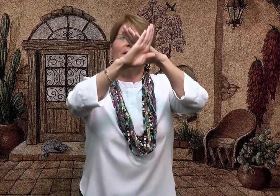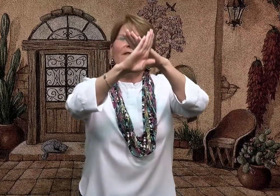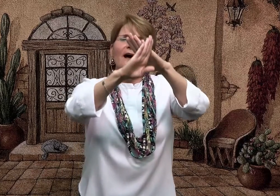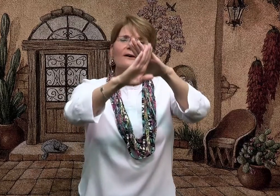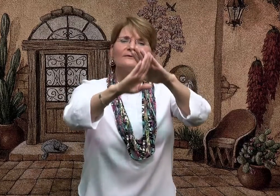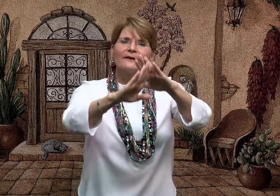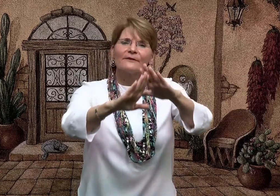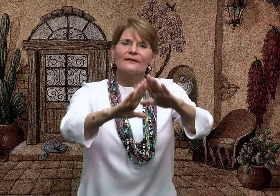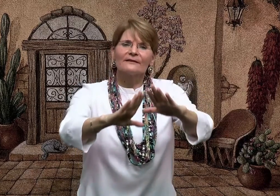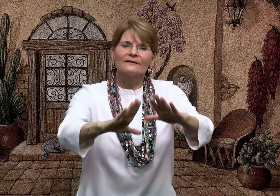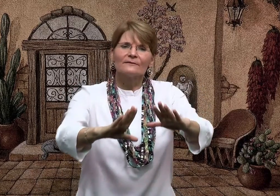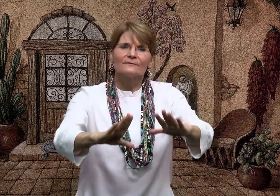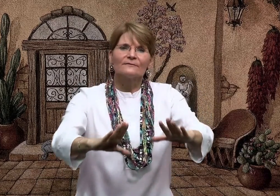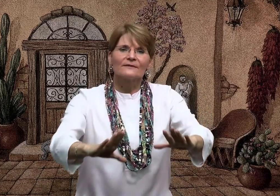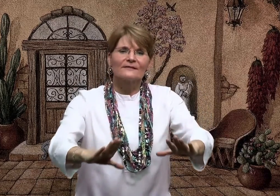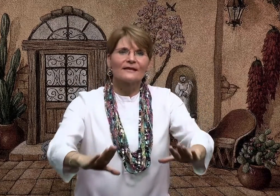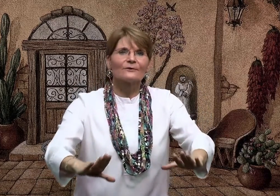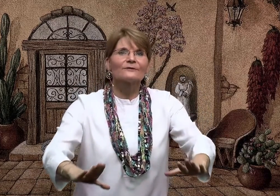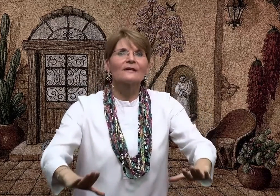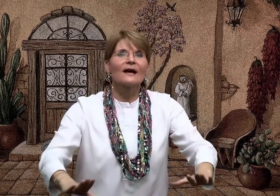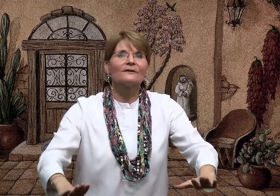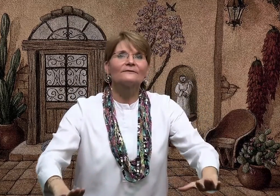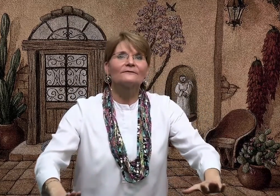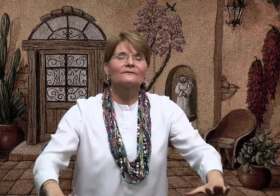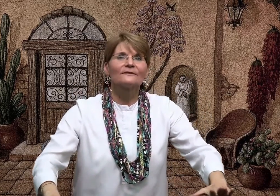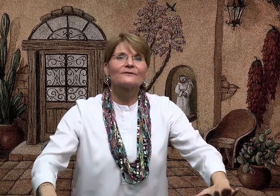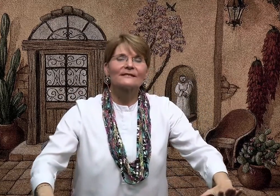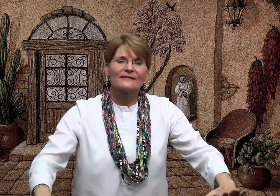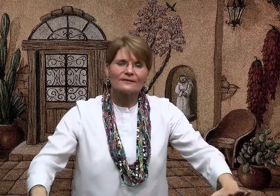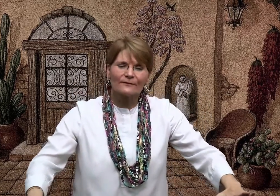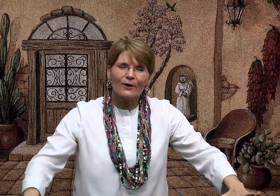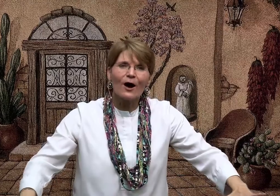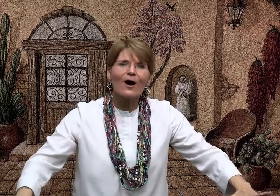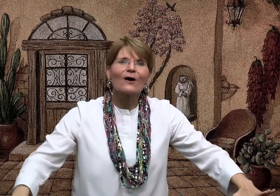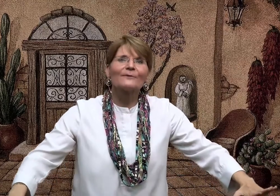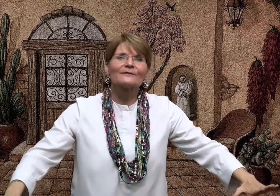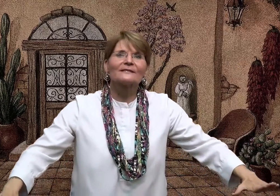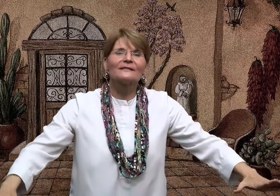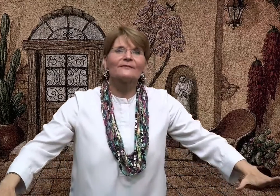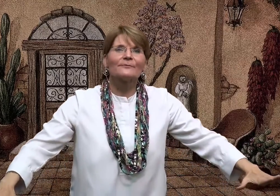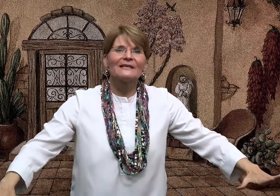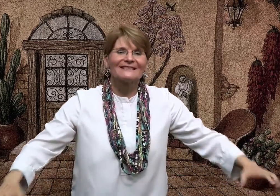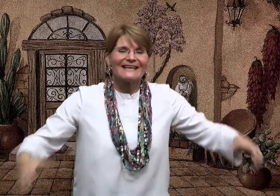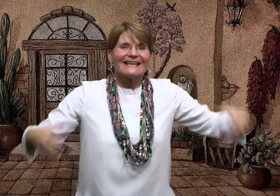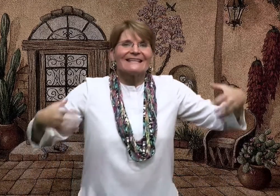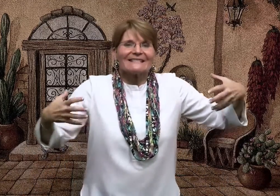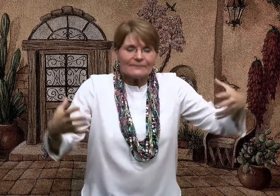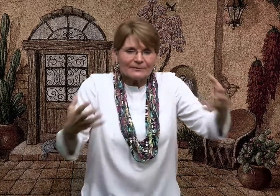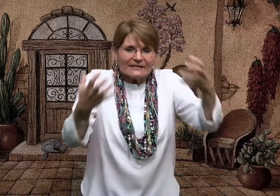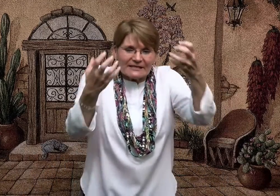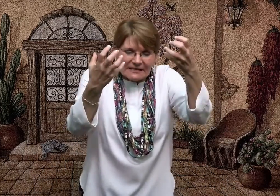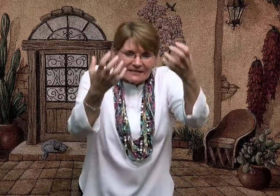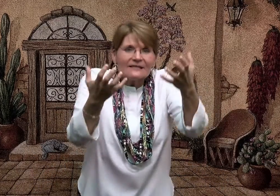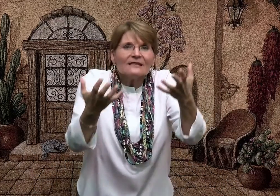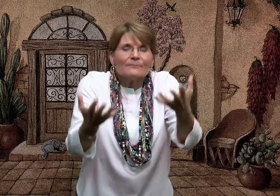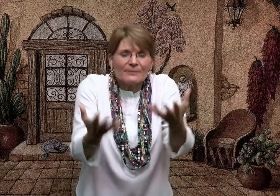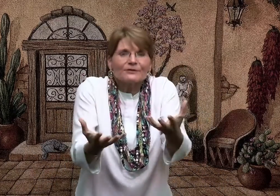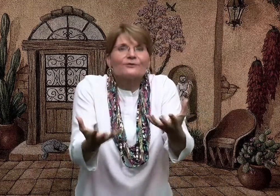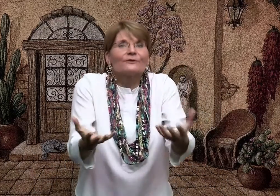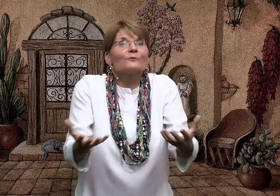out, everything settles down. There's a sense of calm. There's a sense of peace simply in the picture that we're